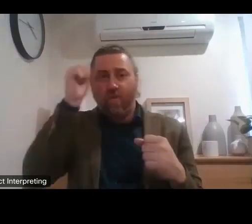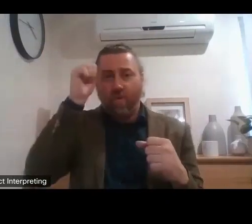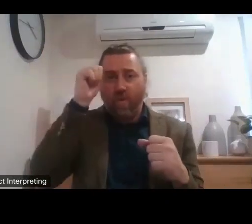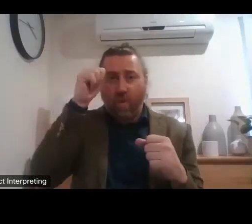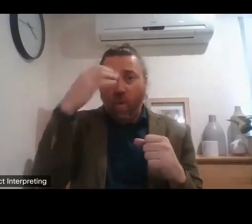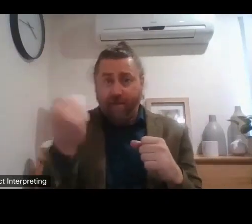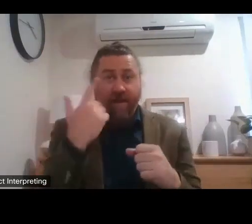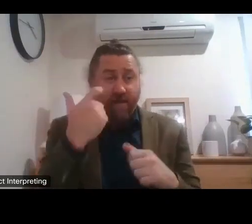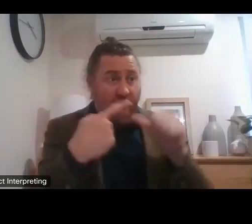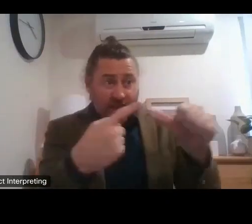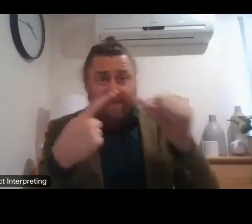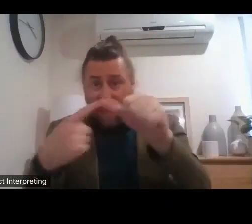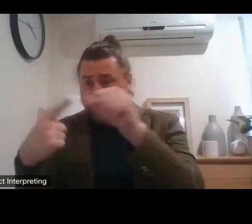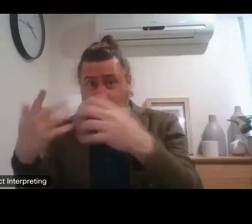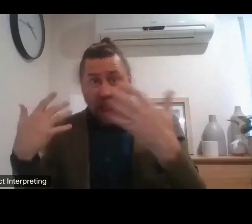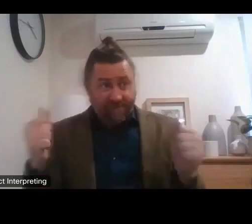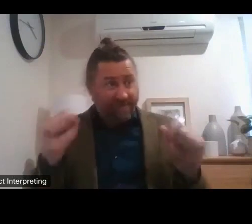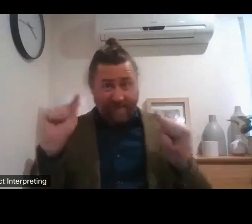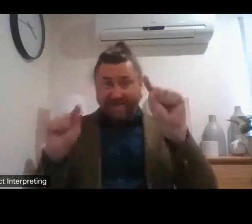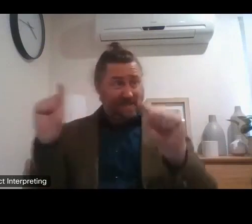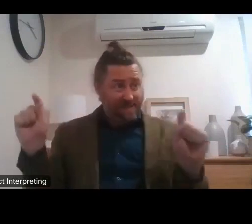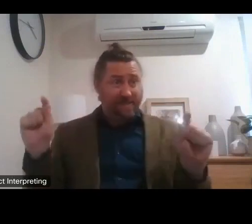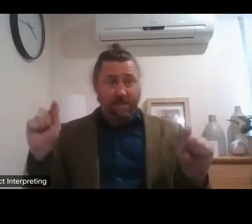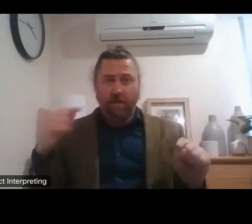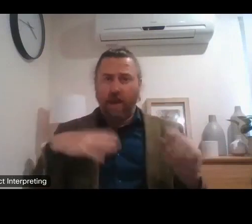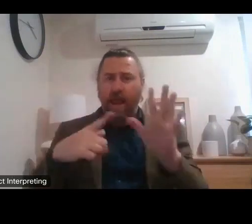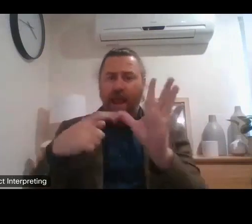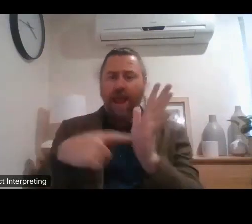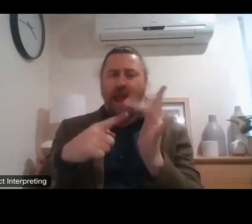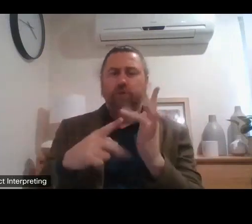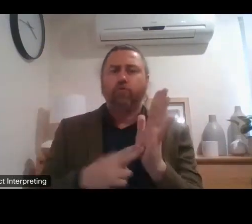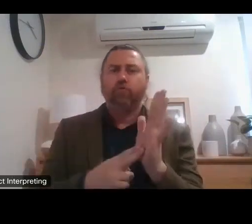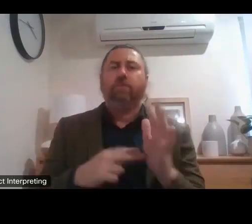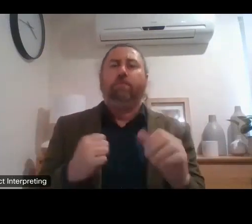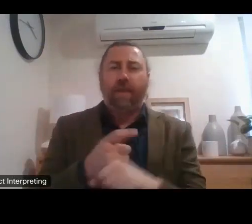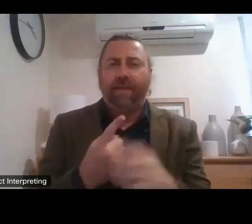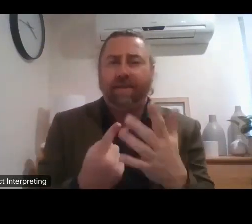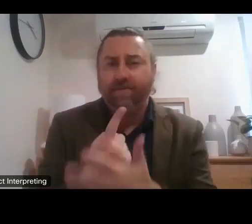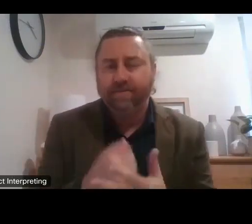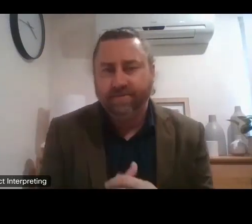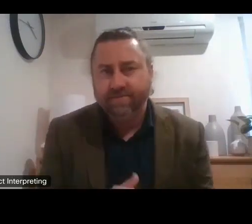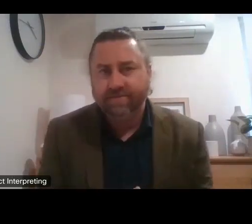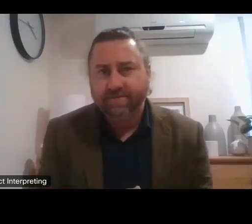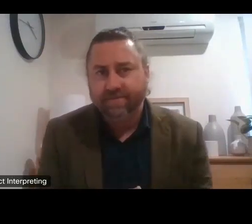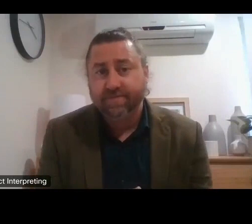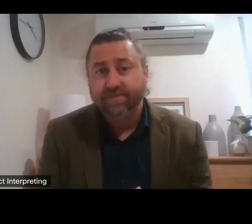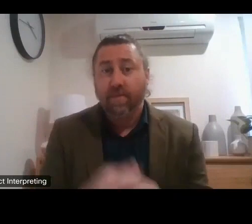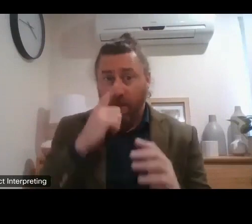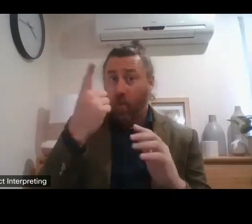solutions have already been identified they just haven't been acted on and so we want to look at what's been done in the past. That should also mean for people who want to contribute to